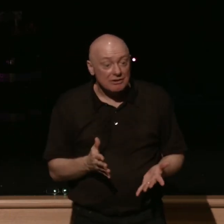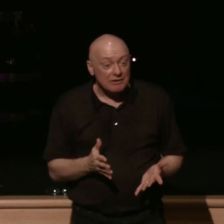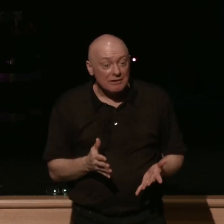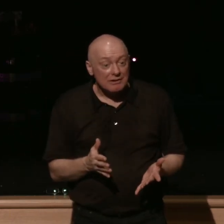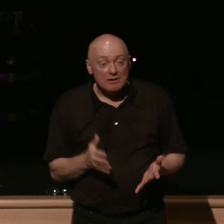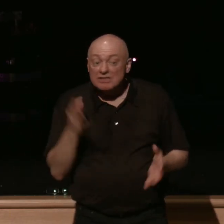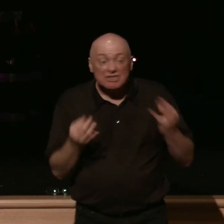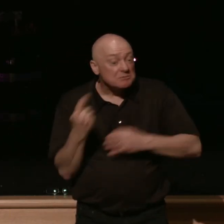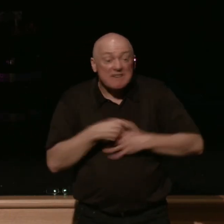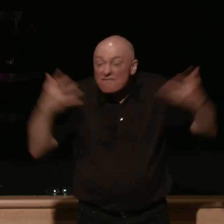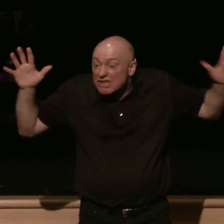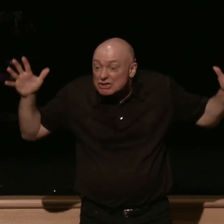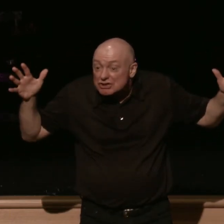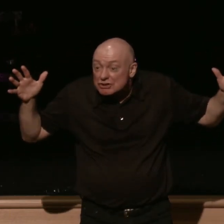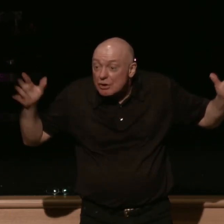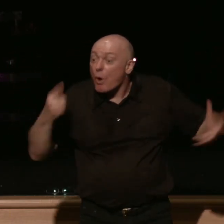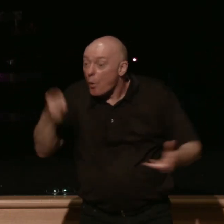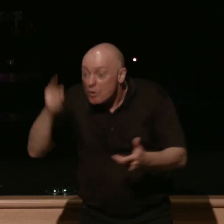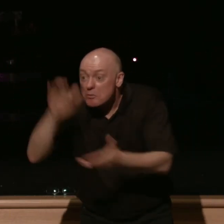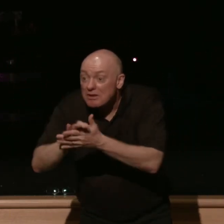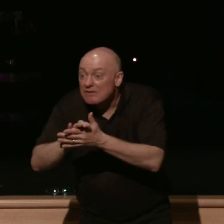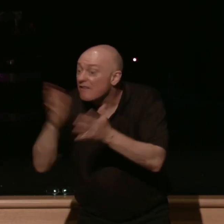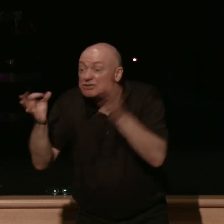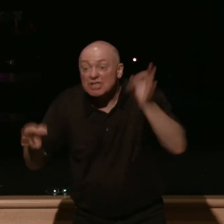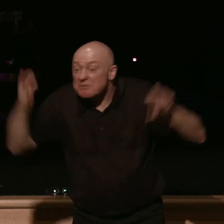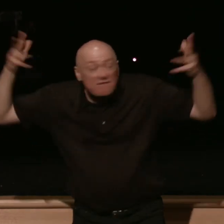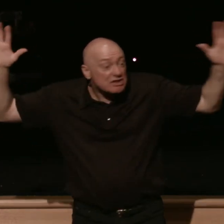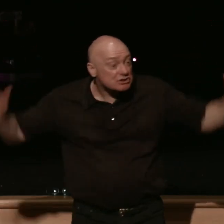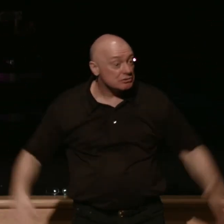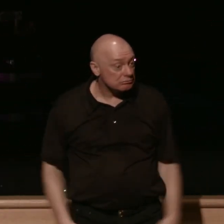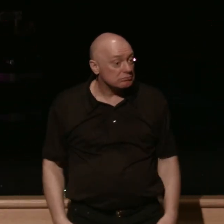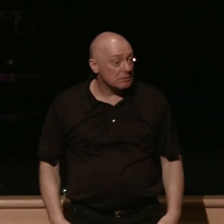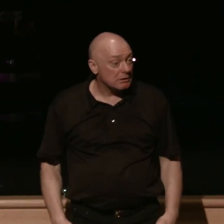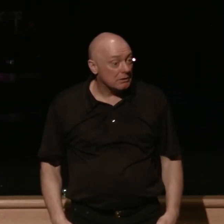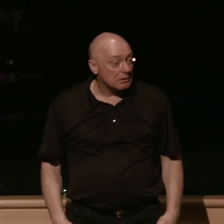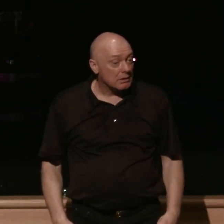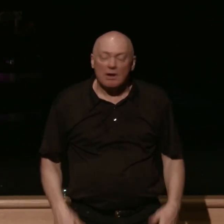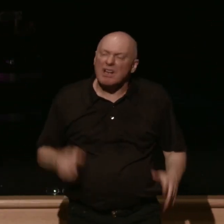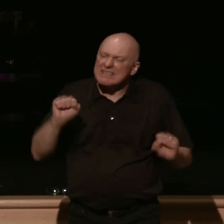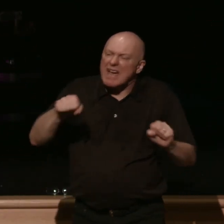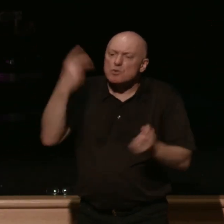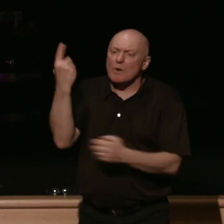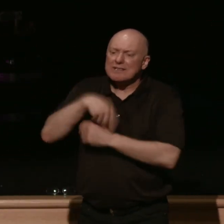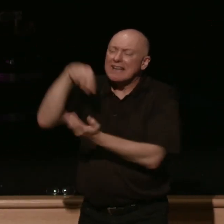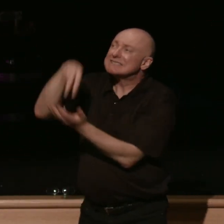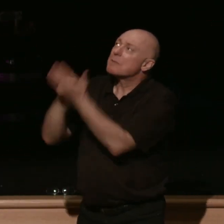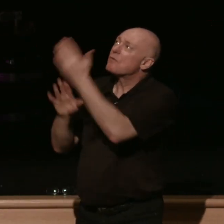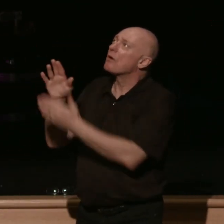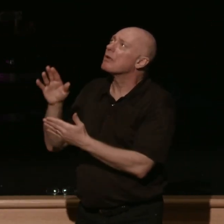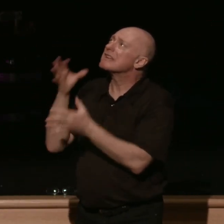gone in Christ Jesus yeah you and I will stand before the Lord and we'll give an account for our lives but when that file is opened